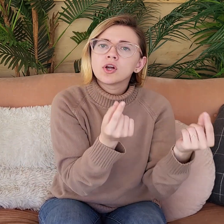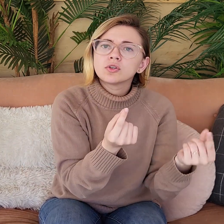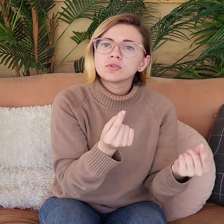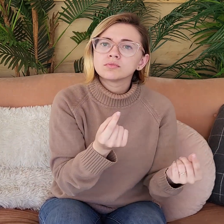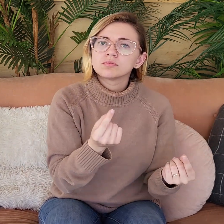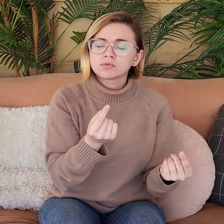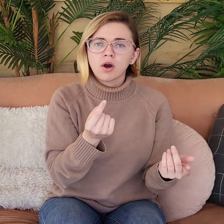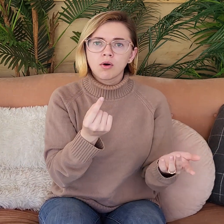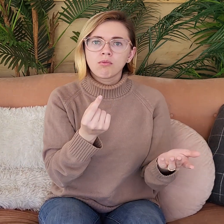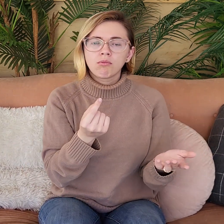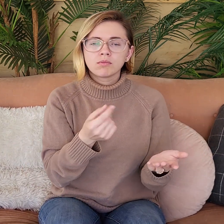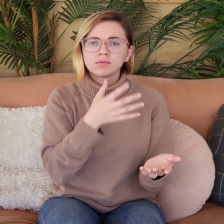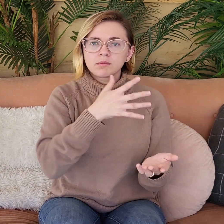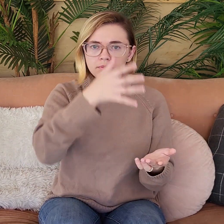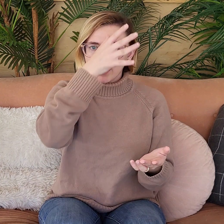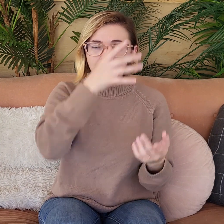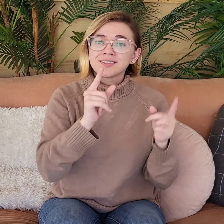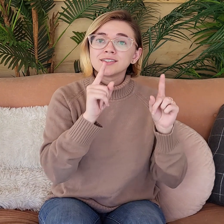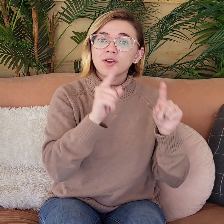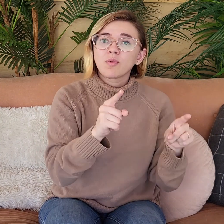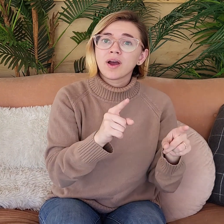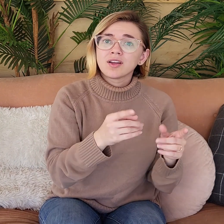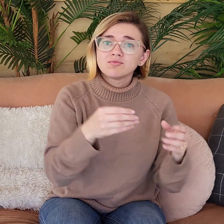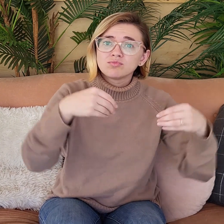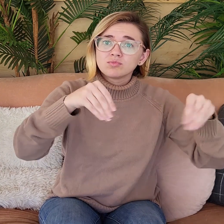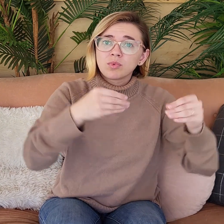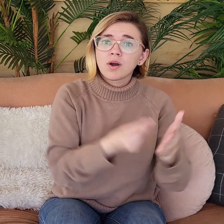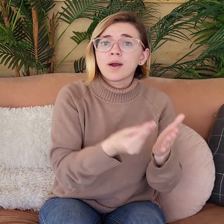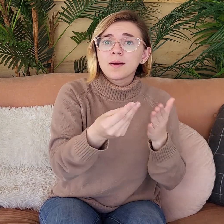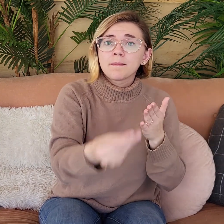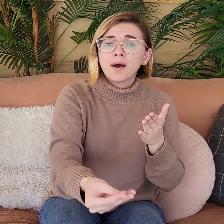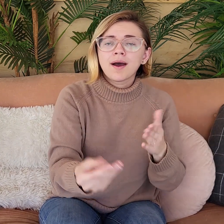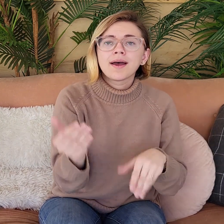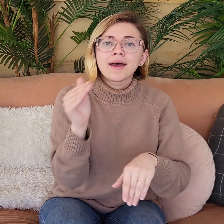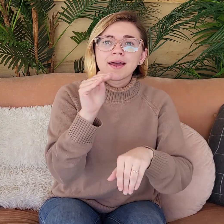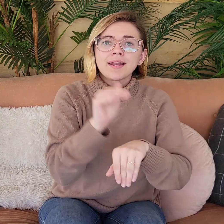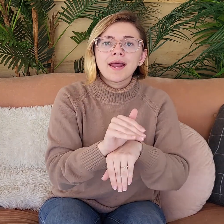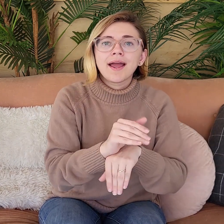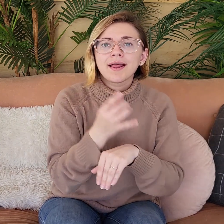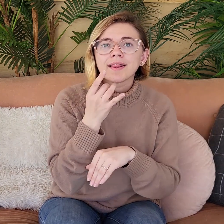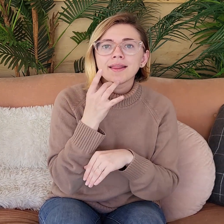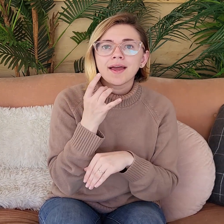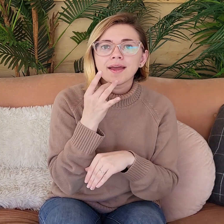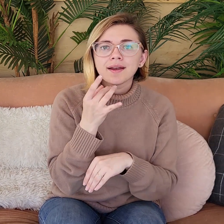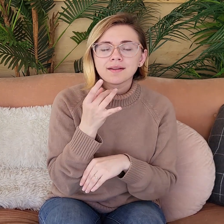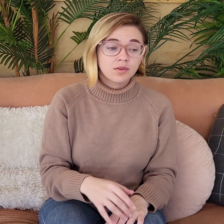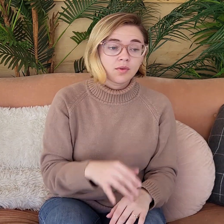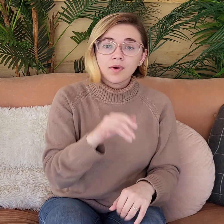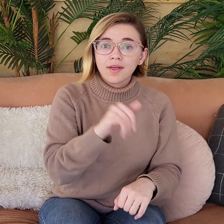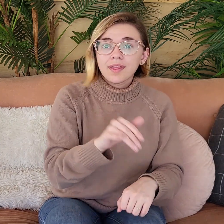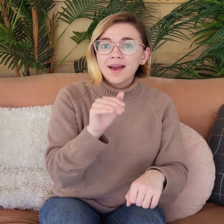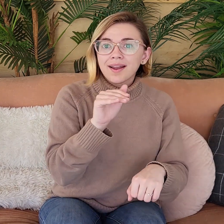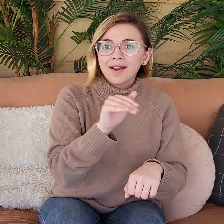there. So my parents, what did they do? Well, my parents, they went to the store and they bought me a nightlight.